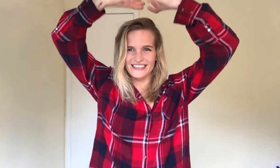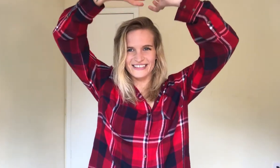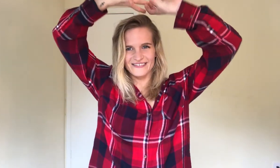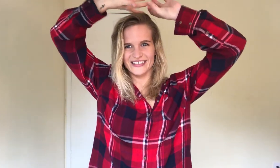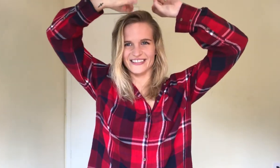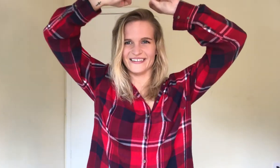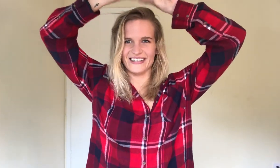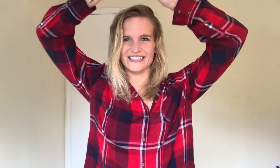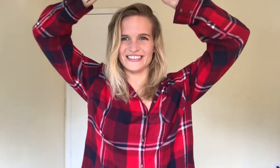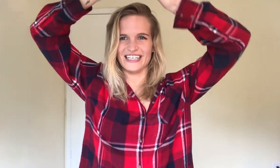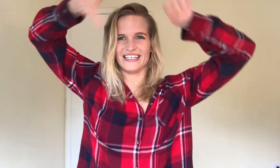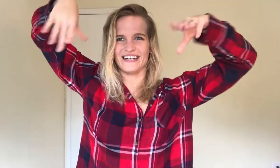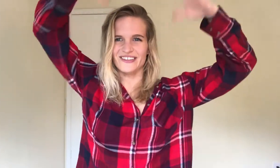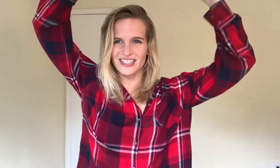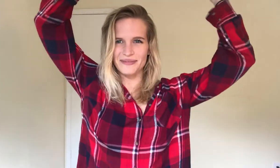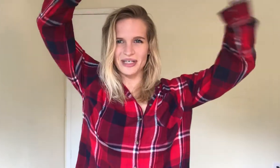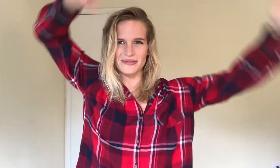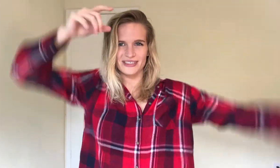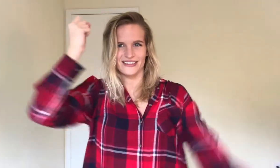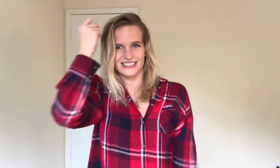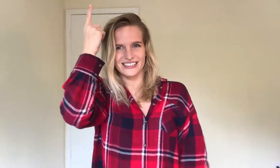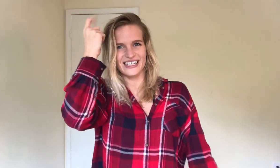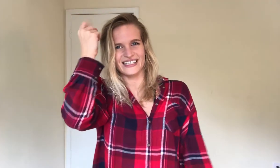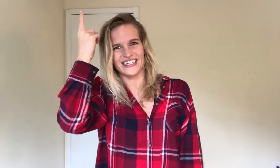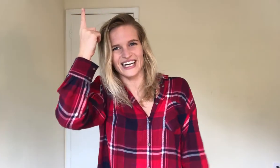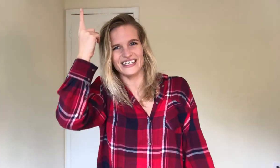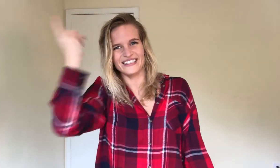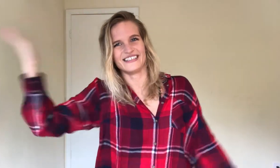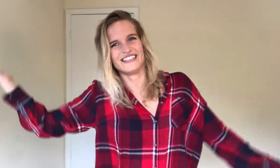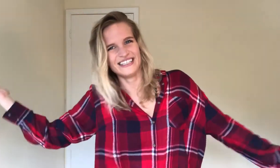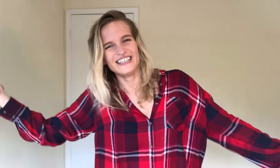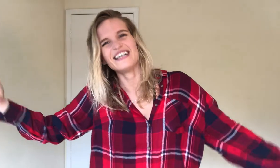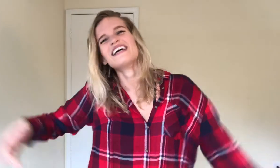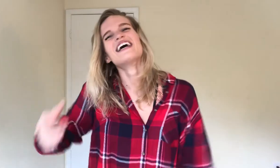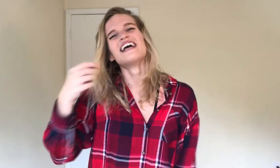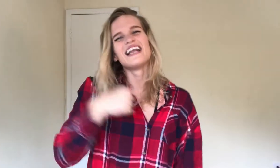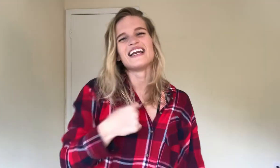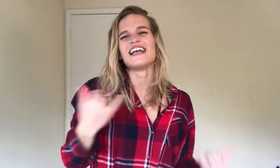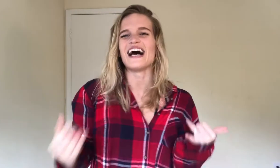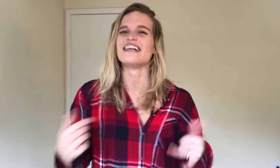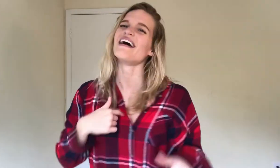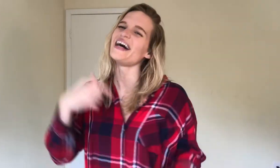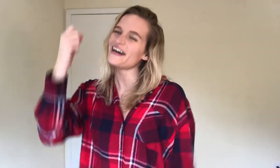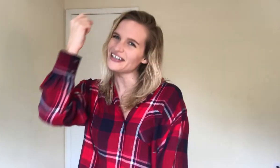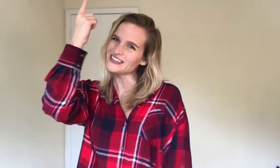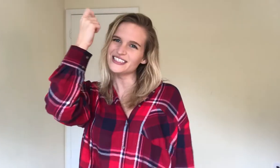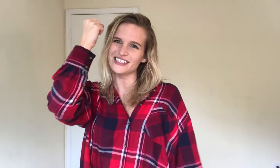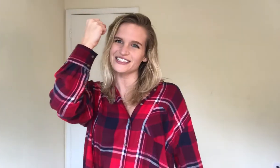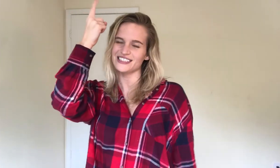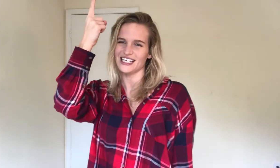when you understand, like, oh, light bulb, so it's kind of like that. Now, I understand,